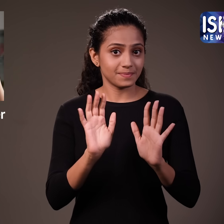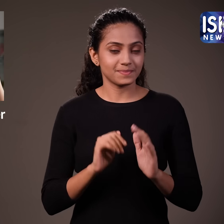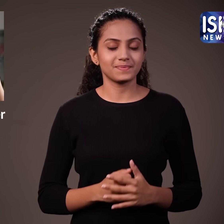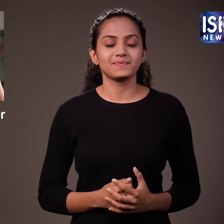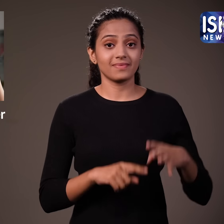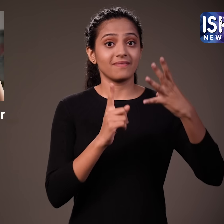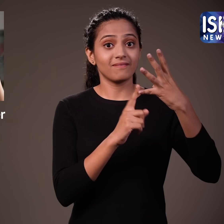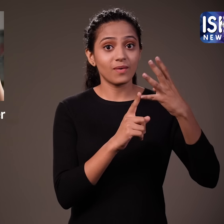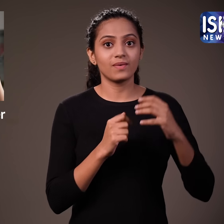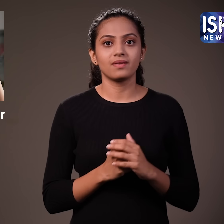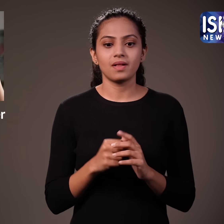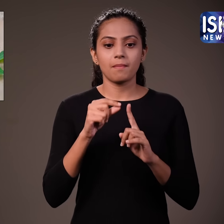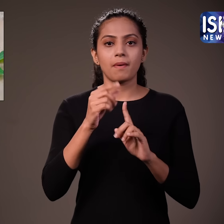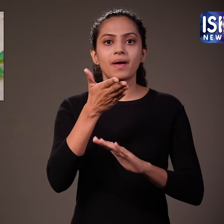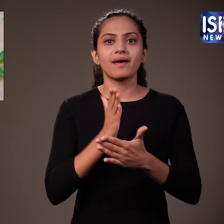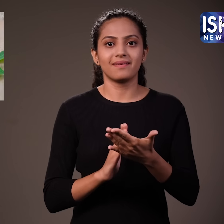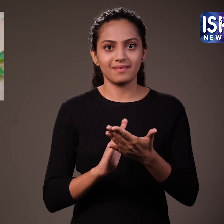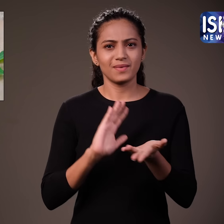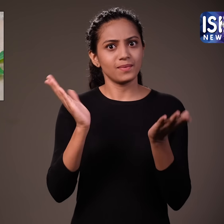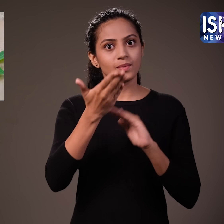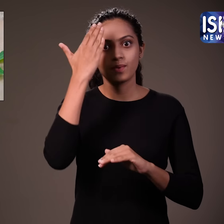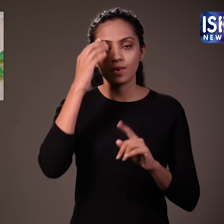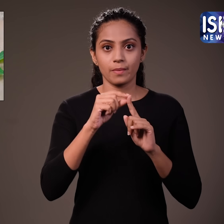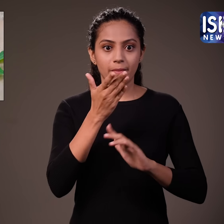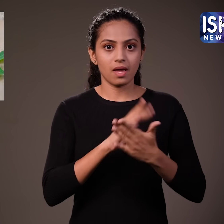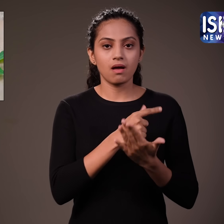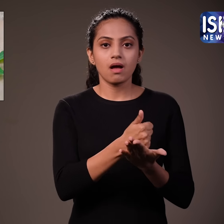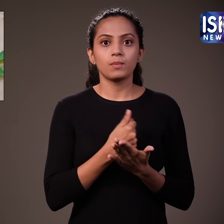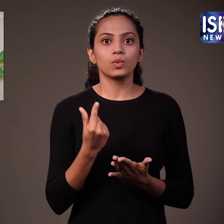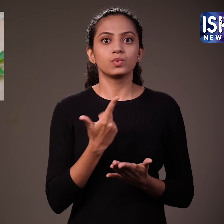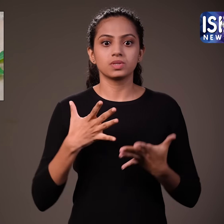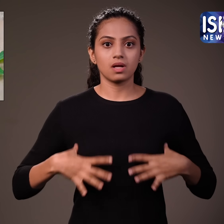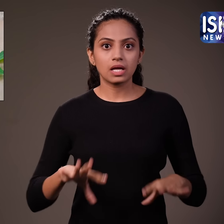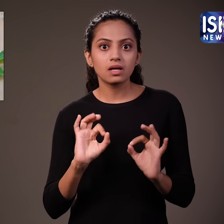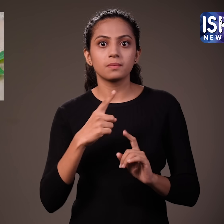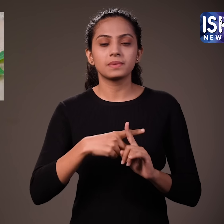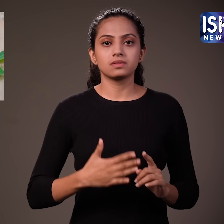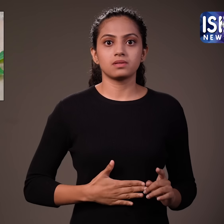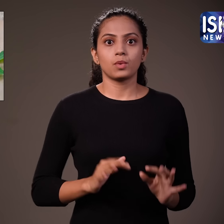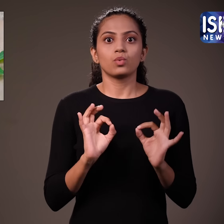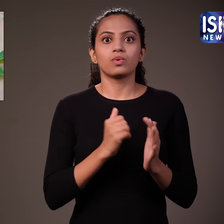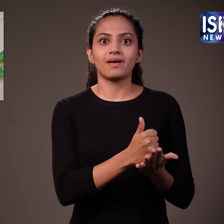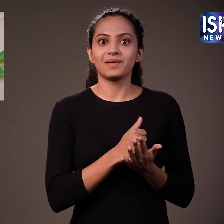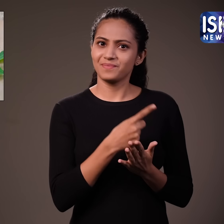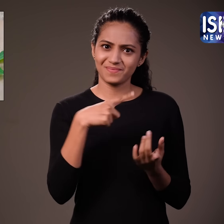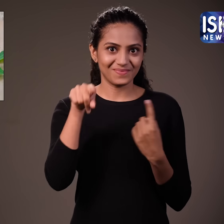4. Papaya Papaya is one of the most incredible fruits to improve gut health.